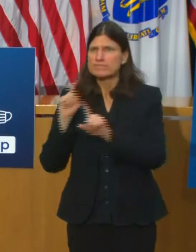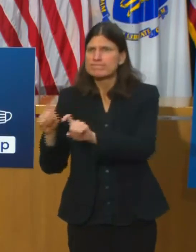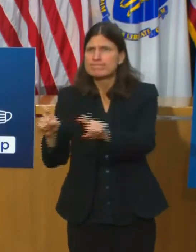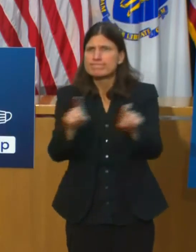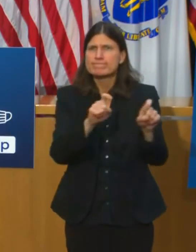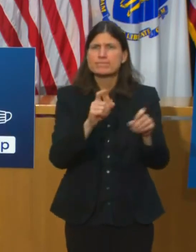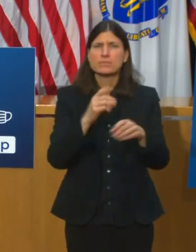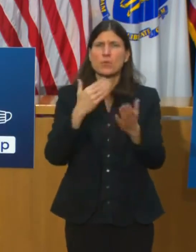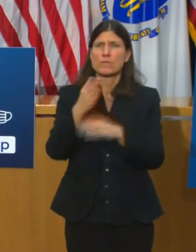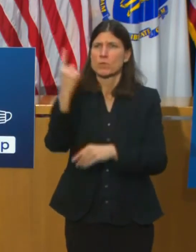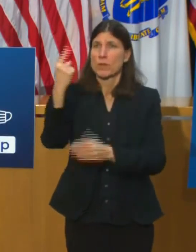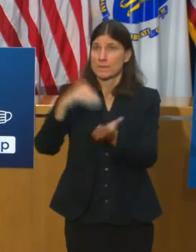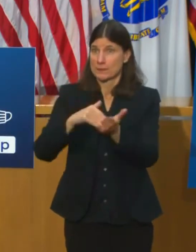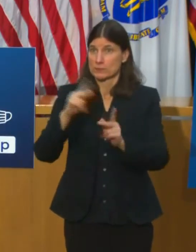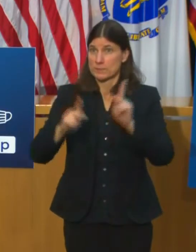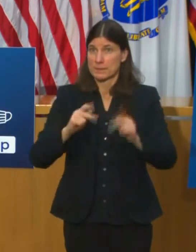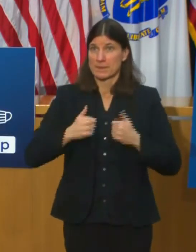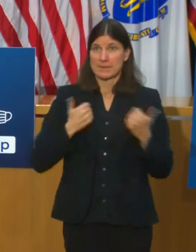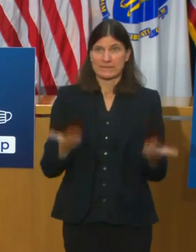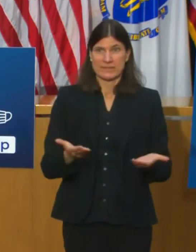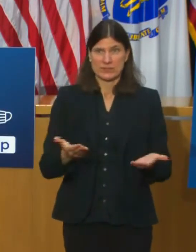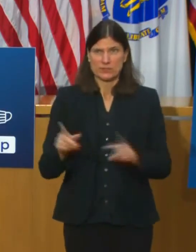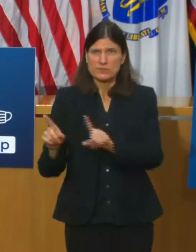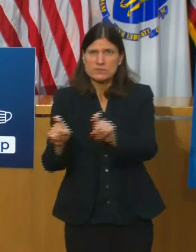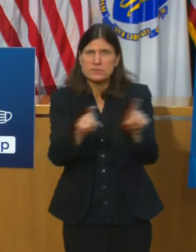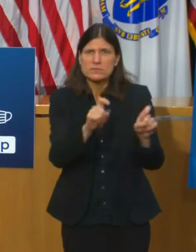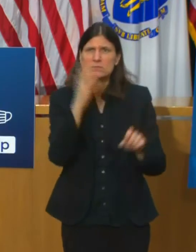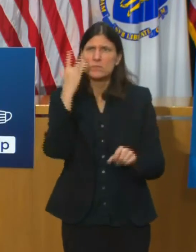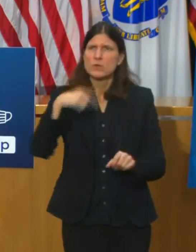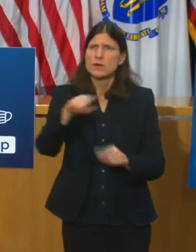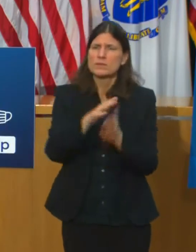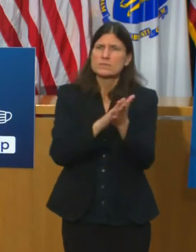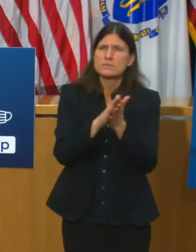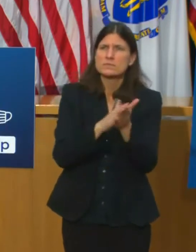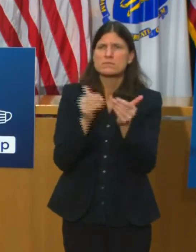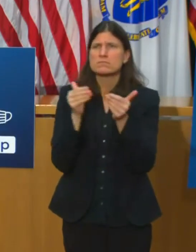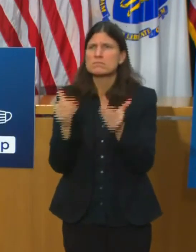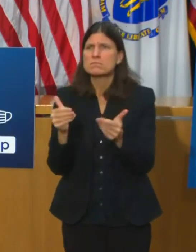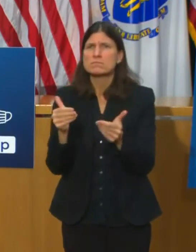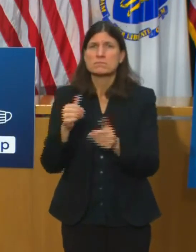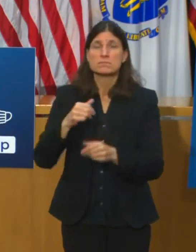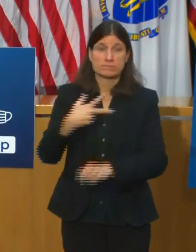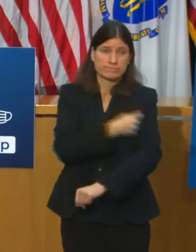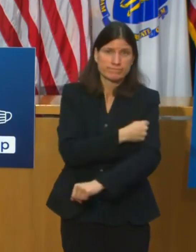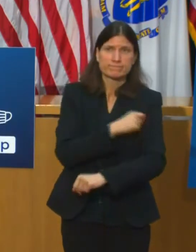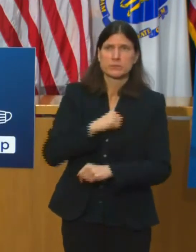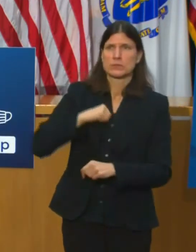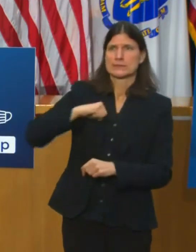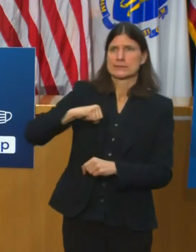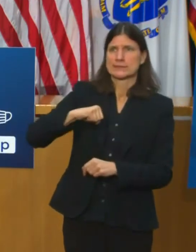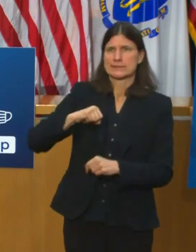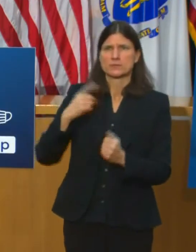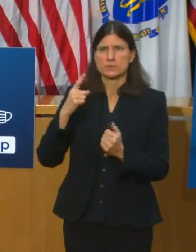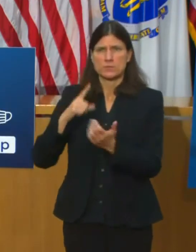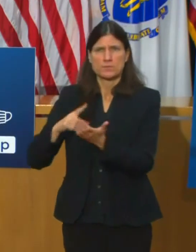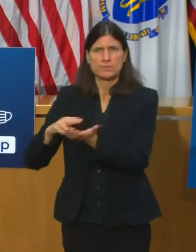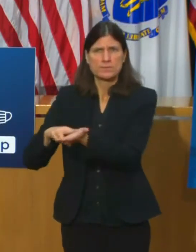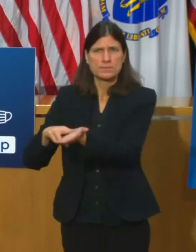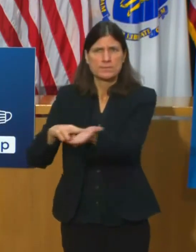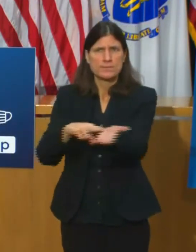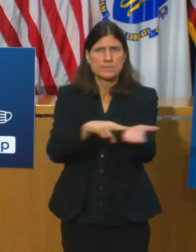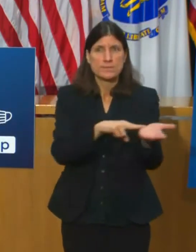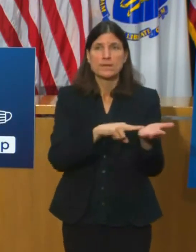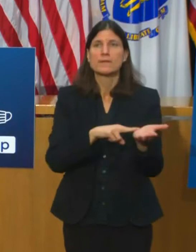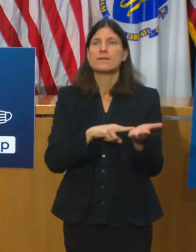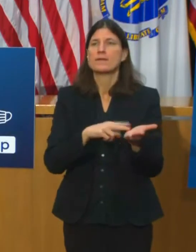that identified motivators and barriers about the vaccine and the kind of messages that may resonate. That research revealed